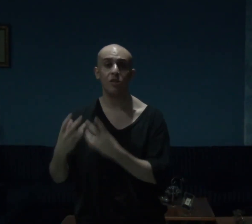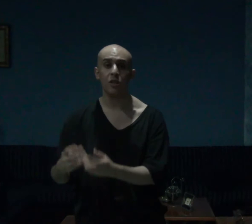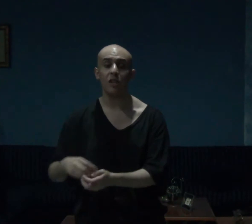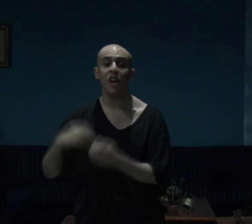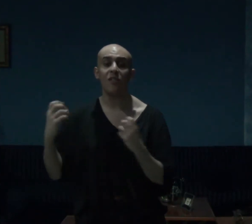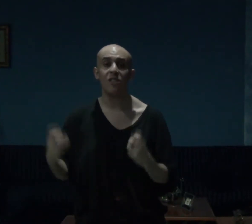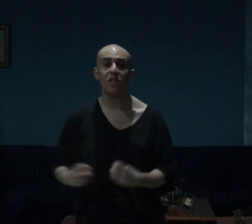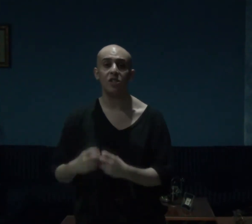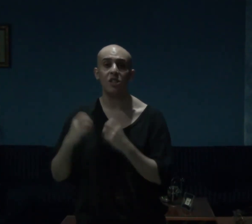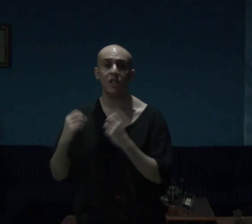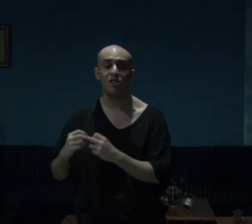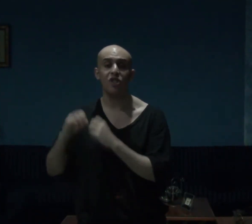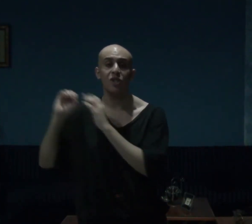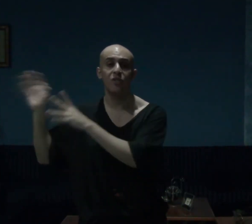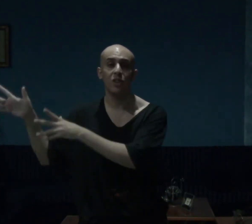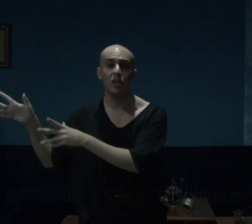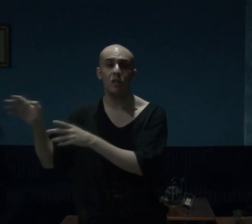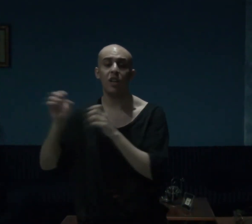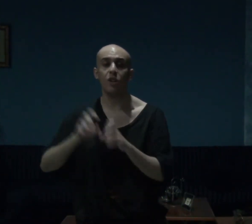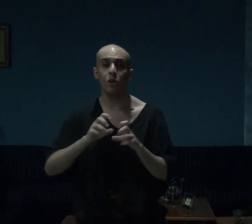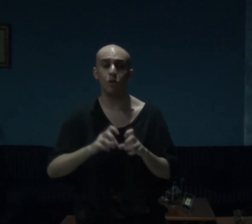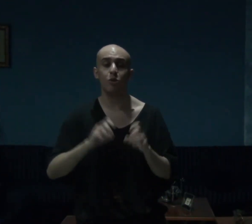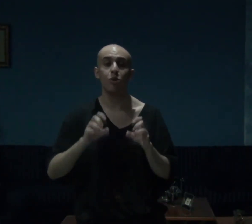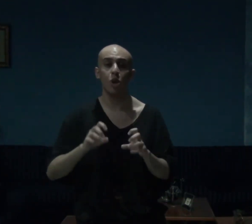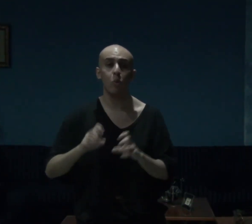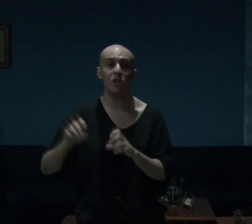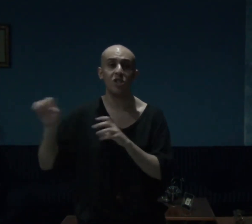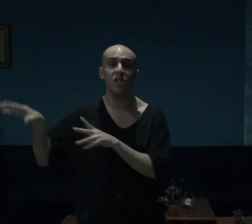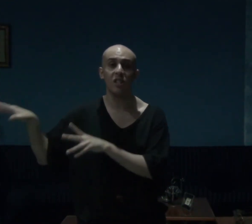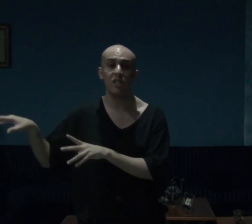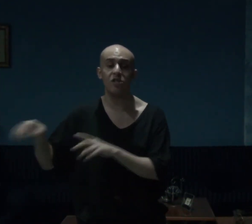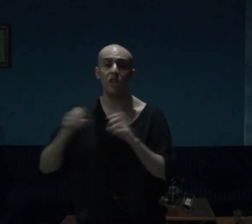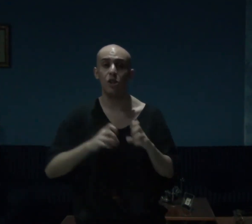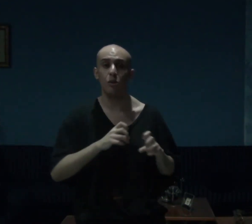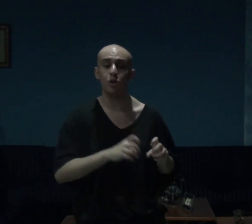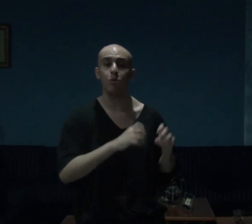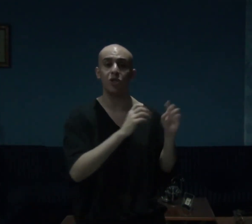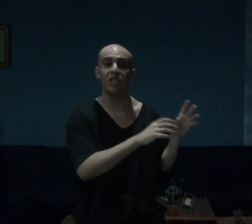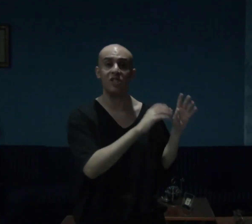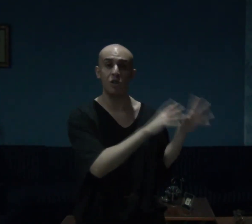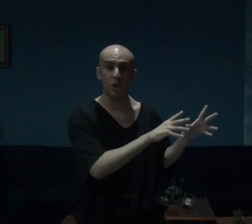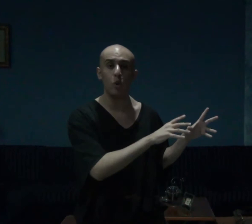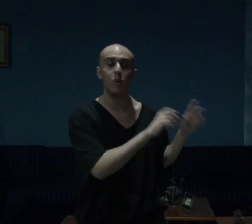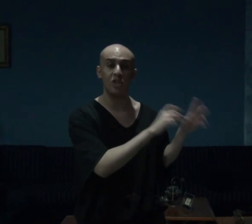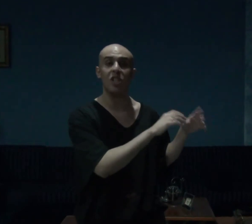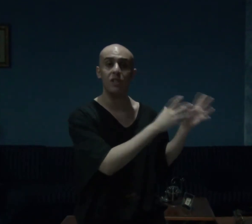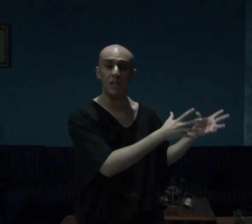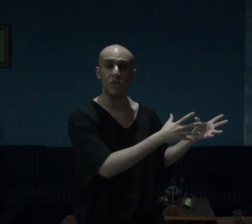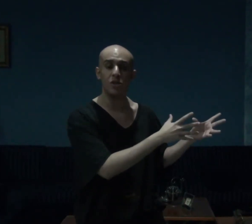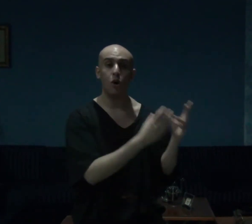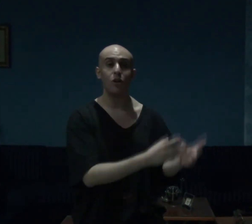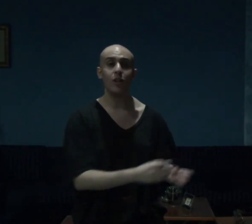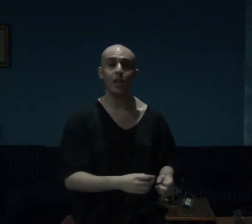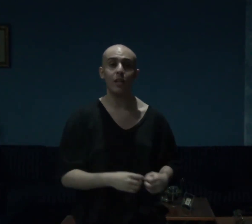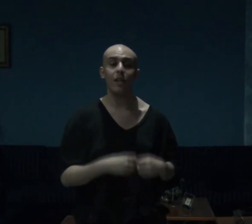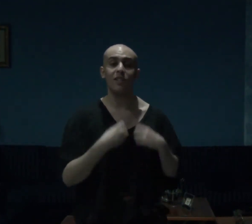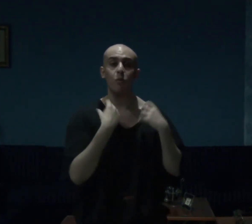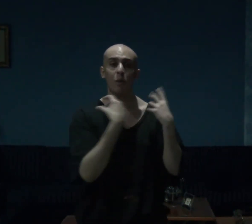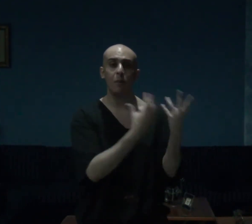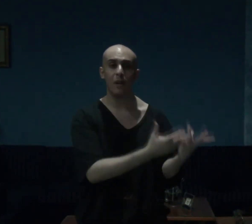everything she does is for her and those who know what she does and those who she lets know what she does online as a webcam